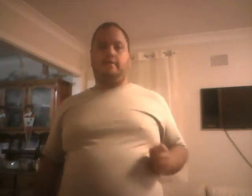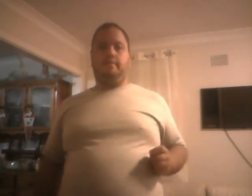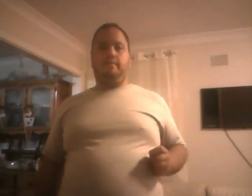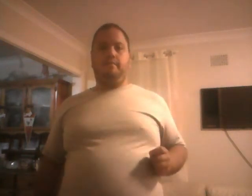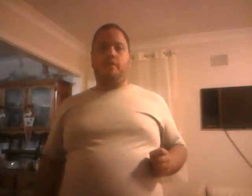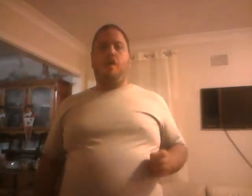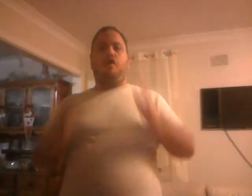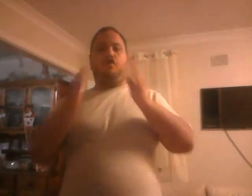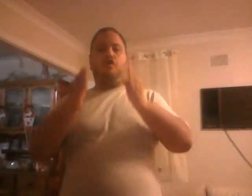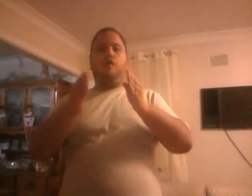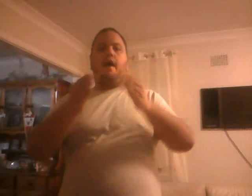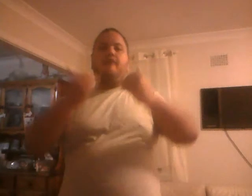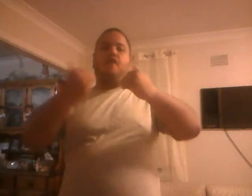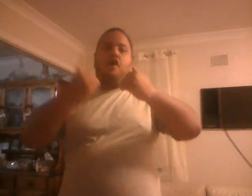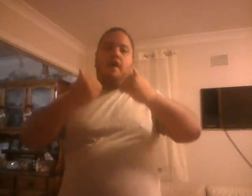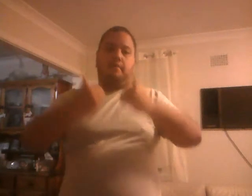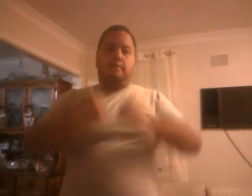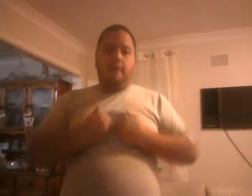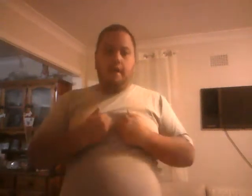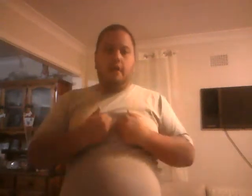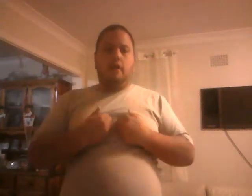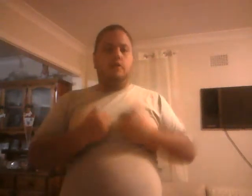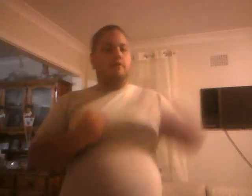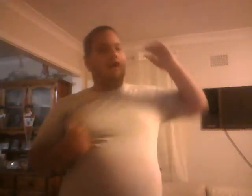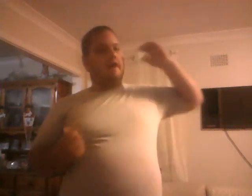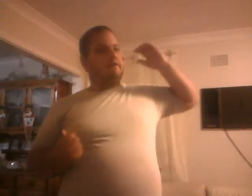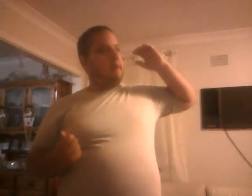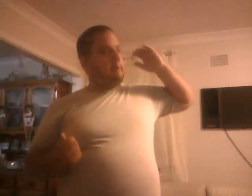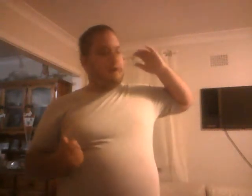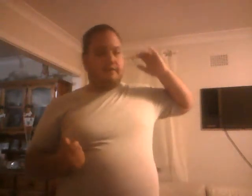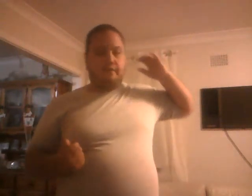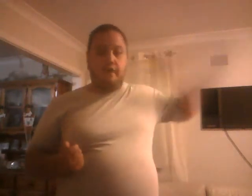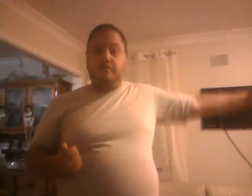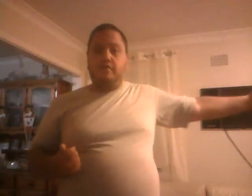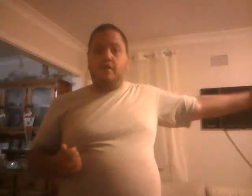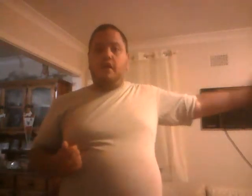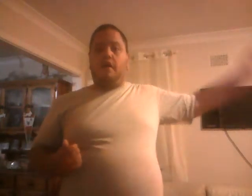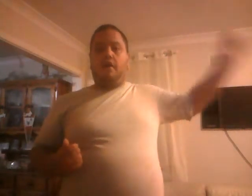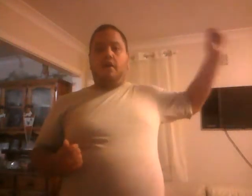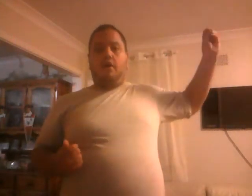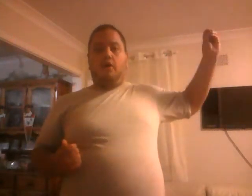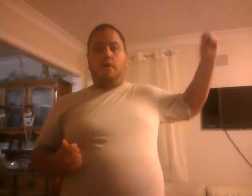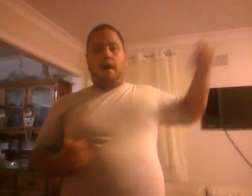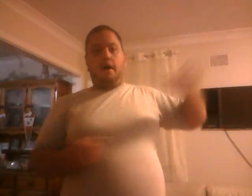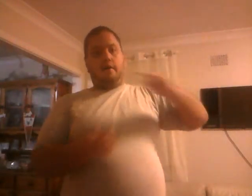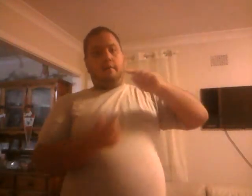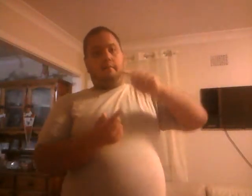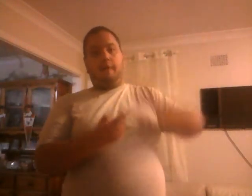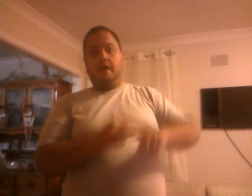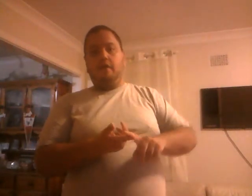you have gone after me, you've gone after my best friends who are male,